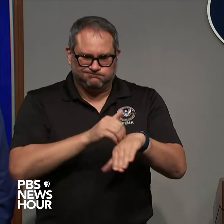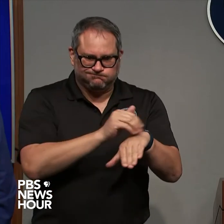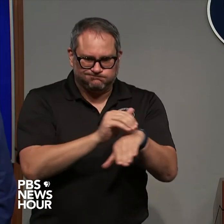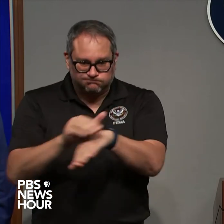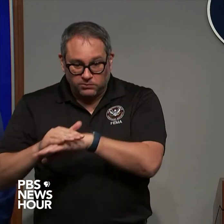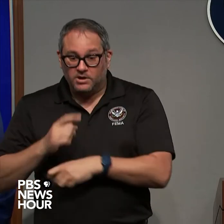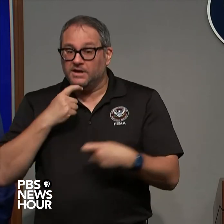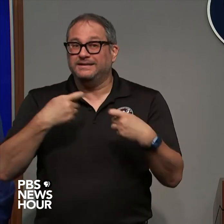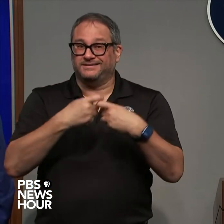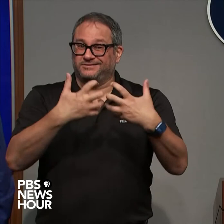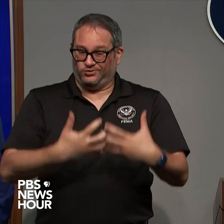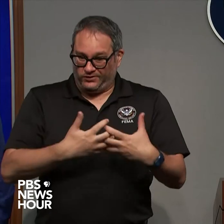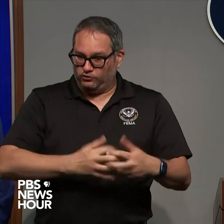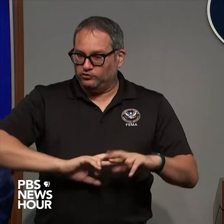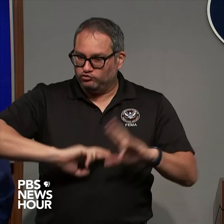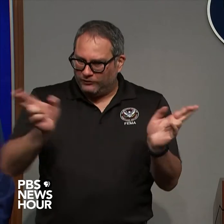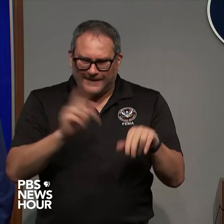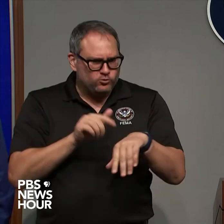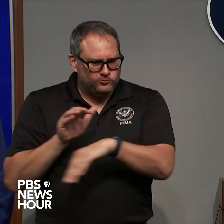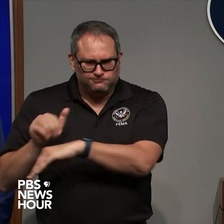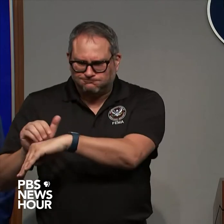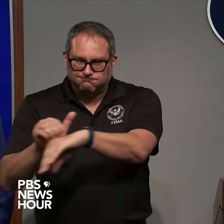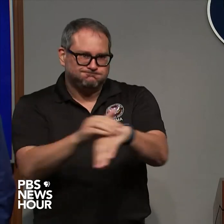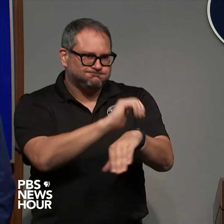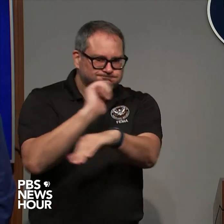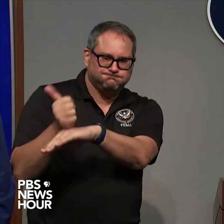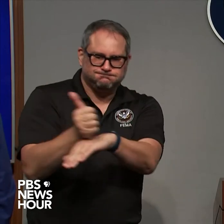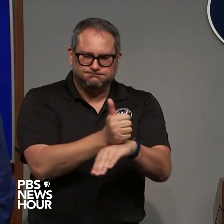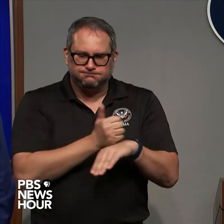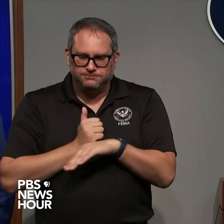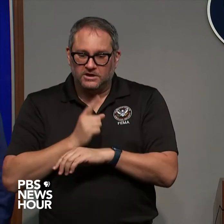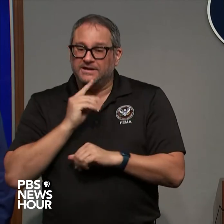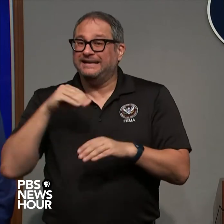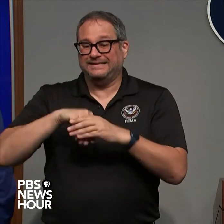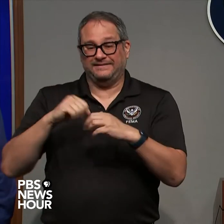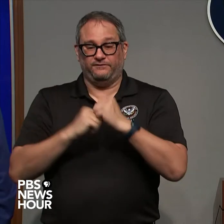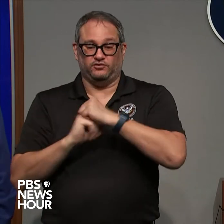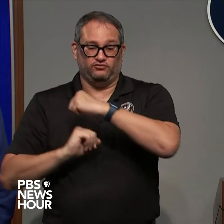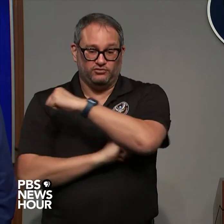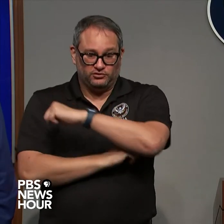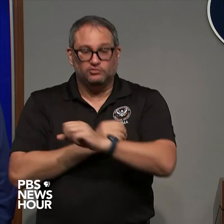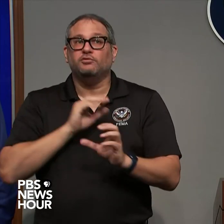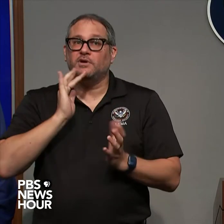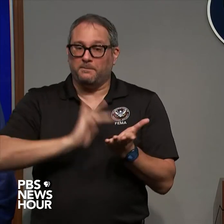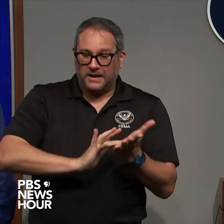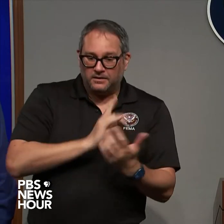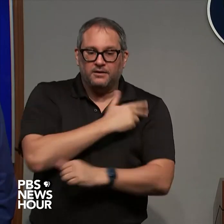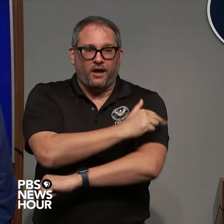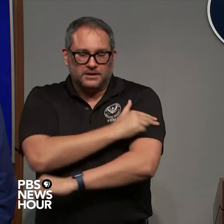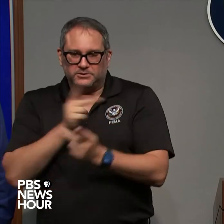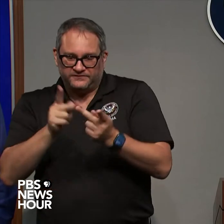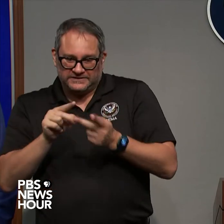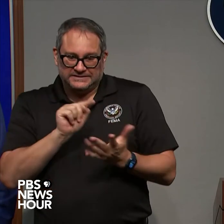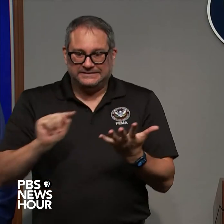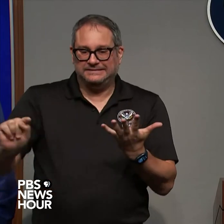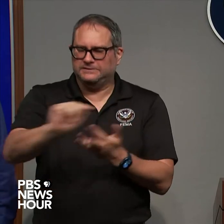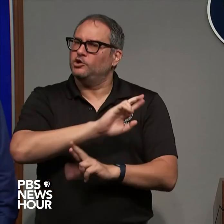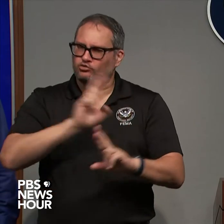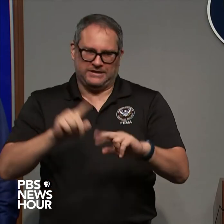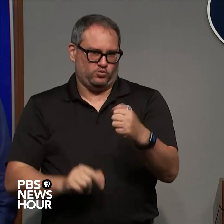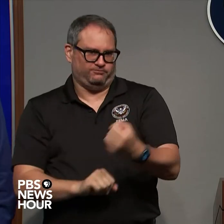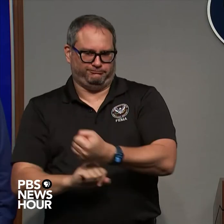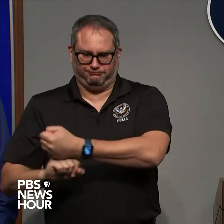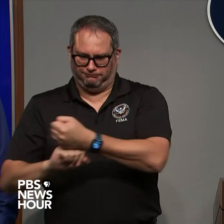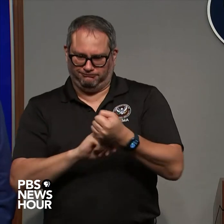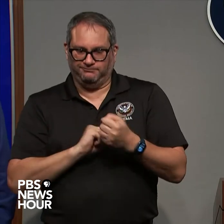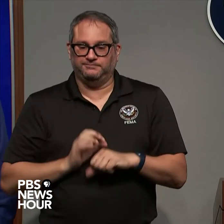and types to restore power to critical infrastructure and medical facilities as needed the Army Corps of Engineers is